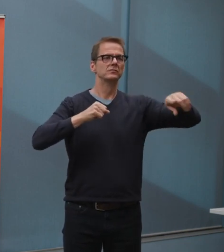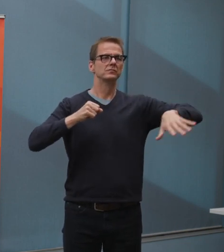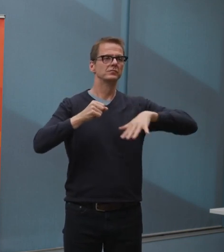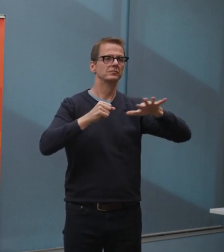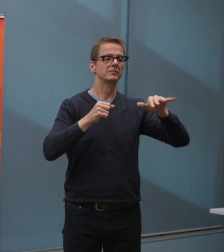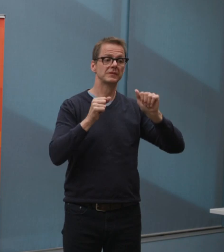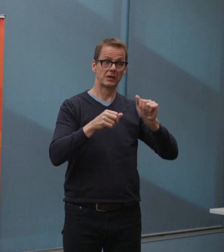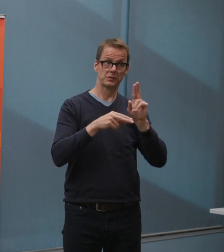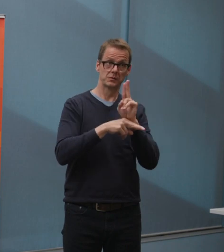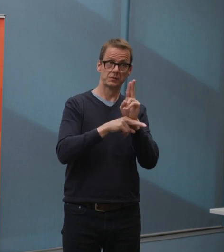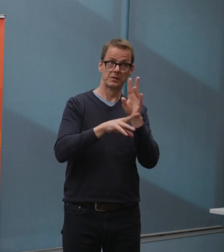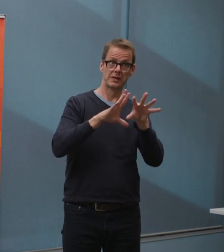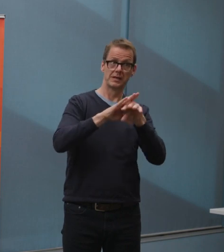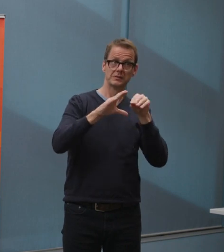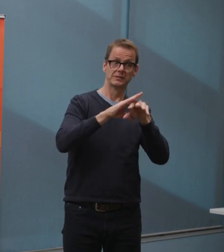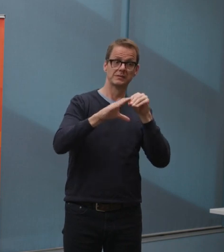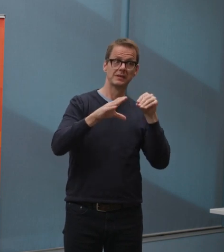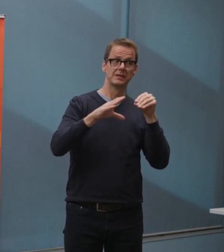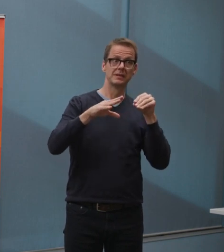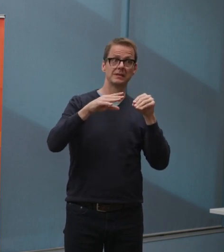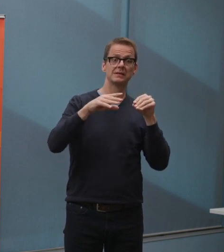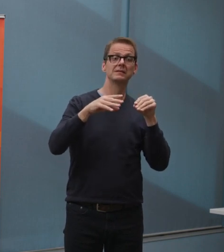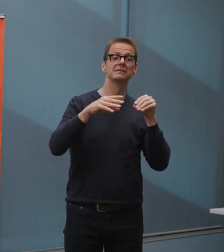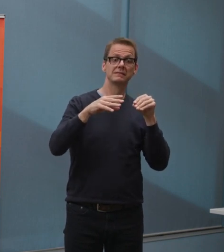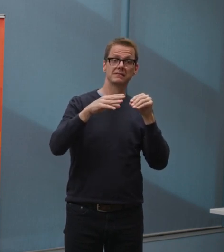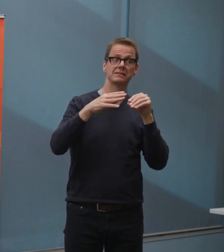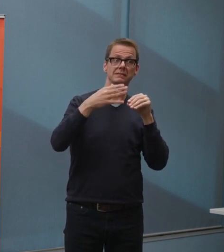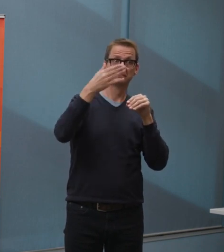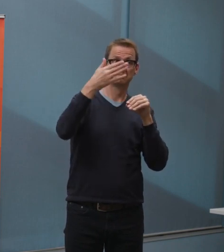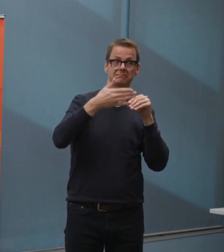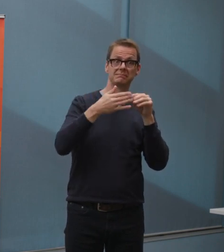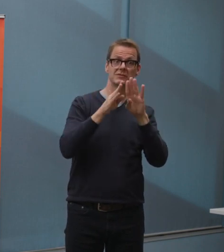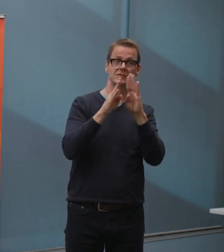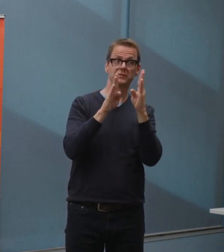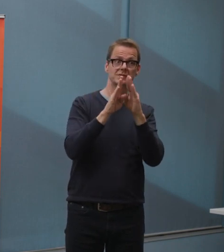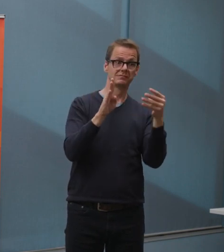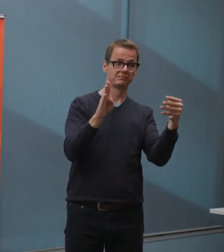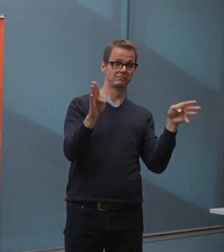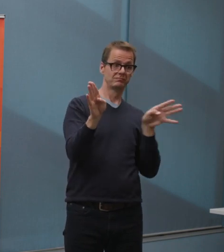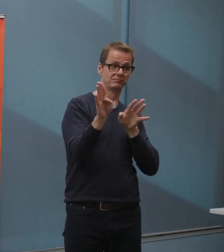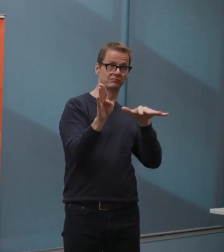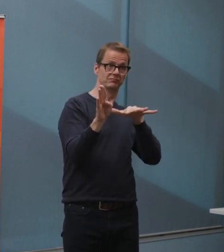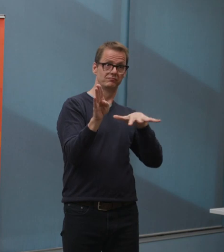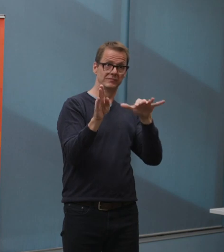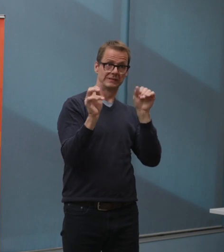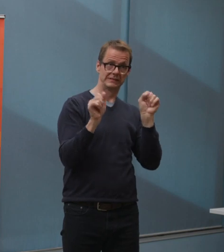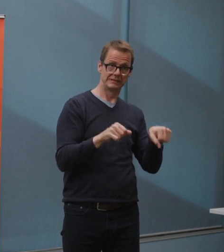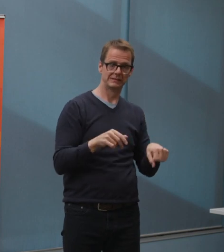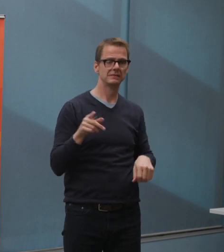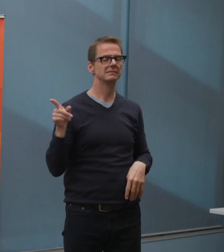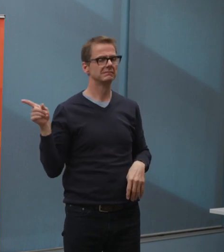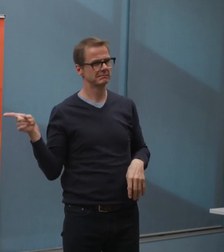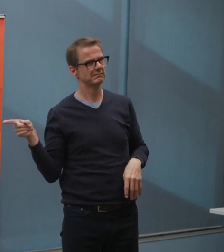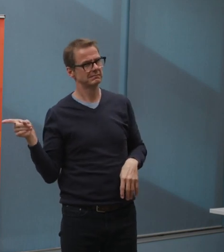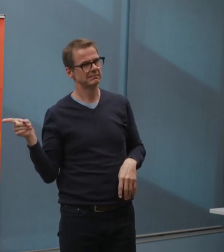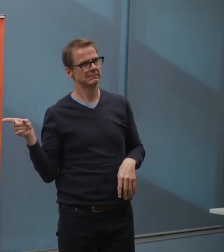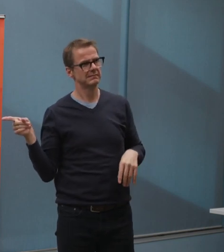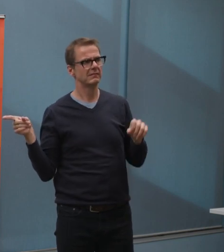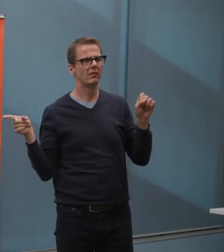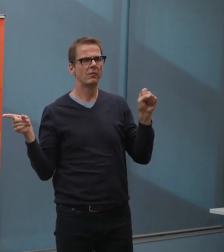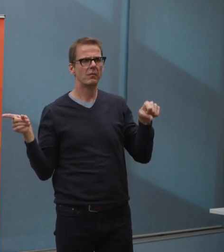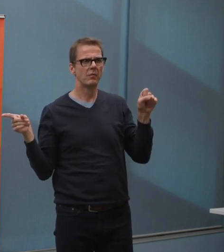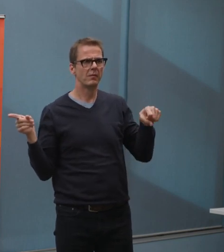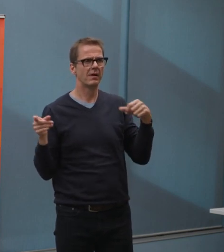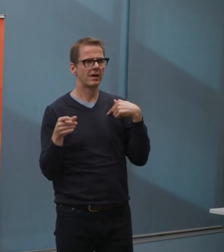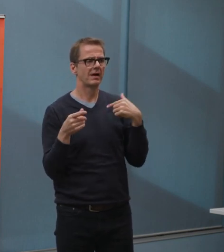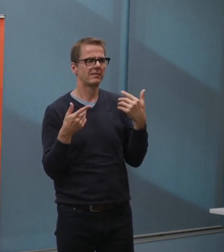at that potential. And we just have to balance that with the space that's needed to accommodate vehicles and pedestrians,